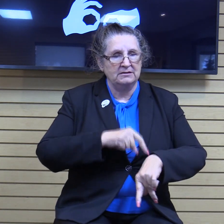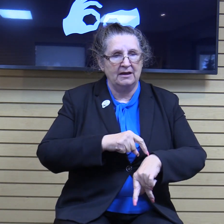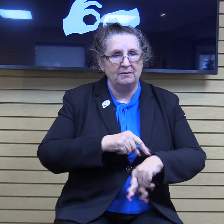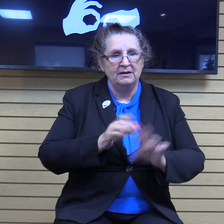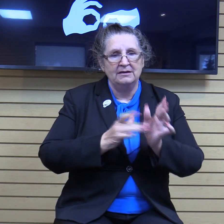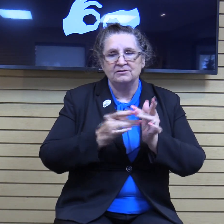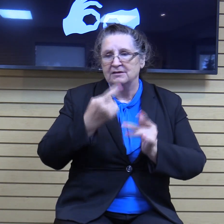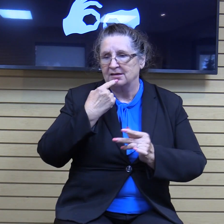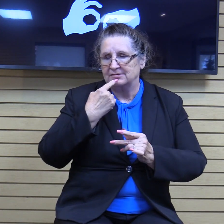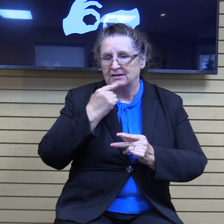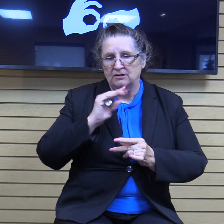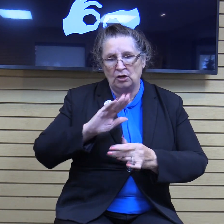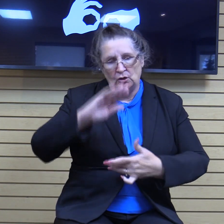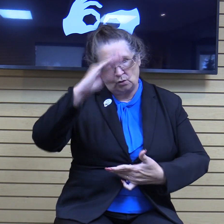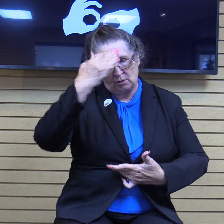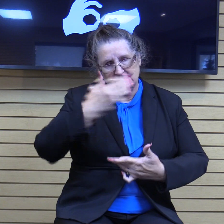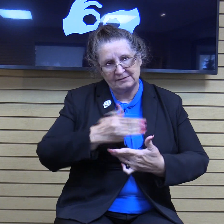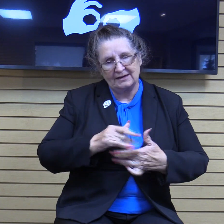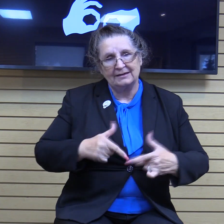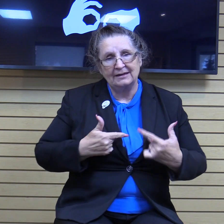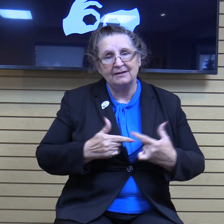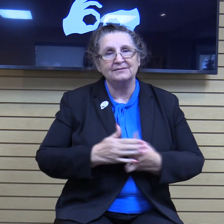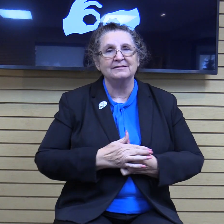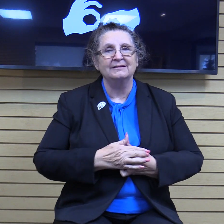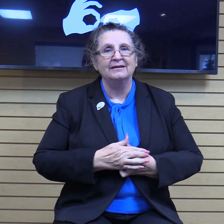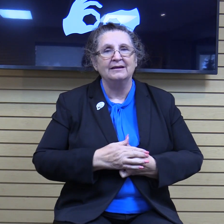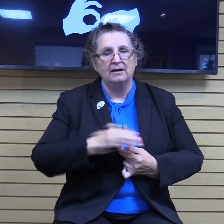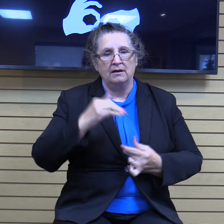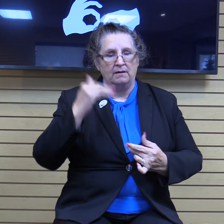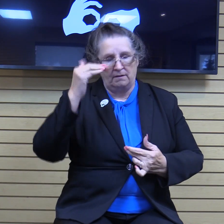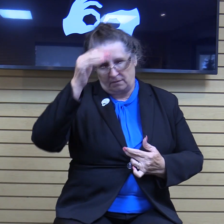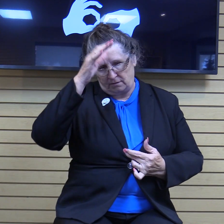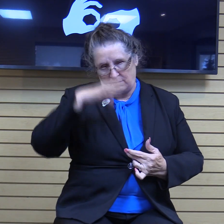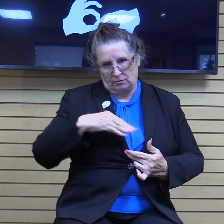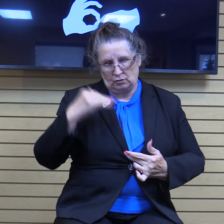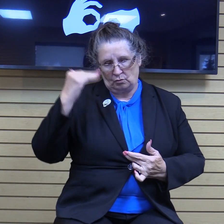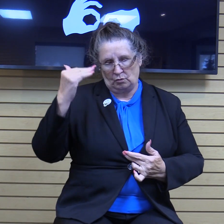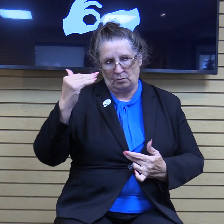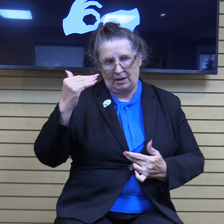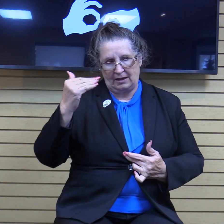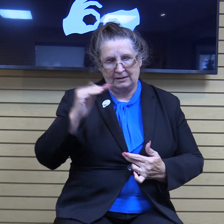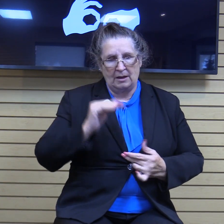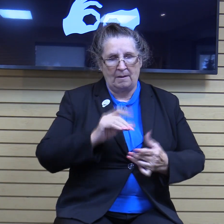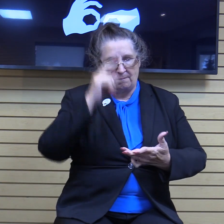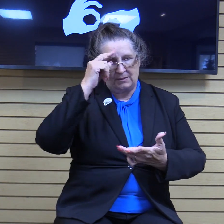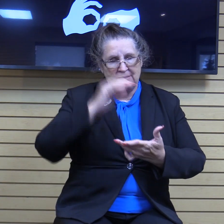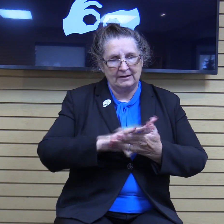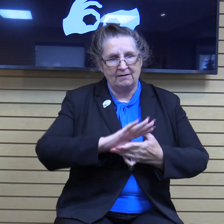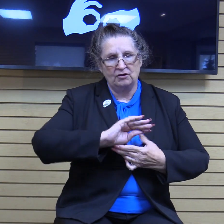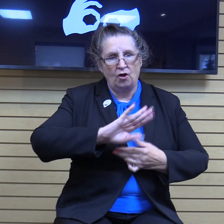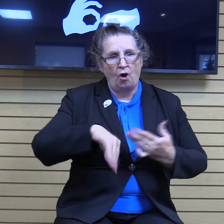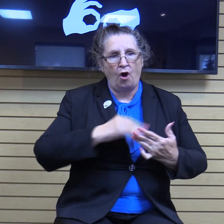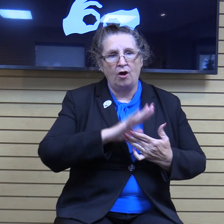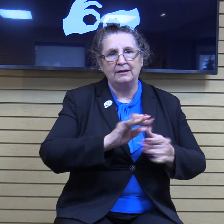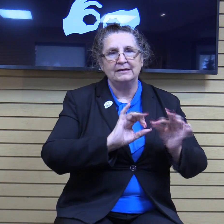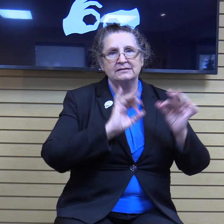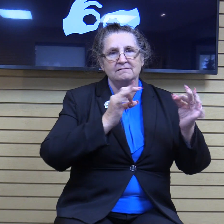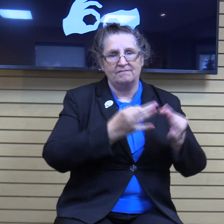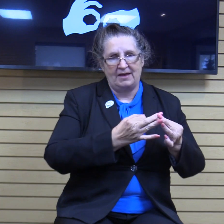him, Your son lives. And he himself believed, and his whole household believed. This would be